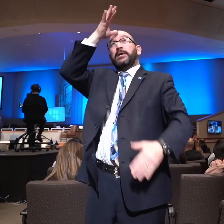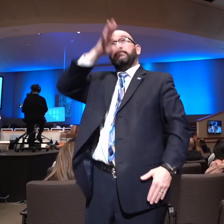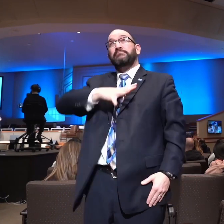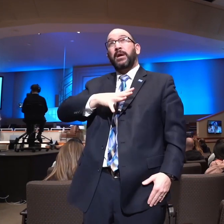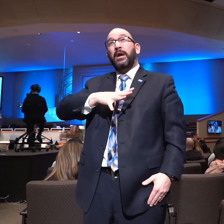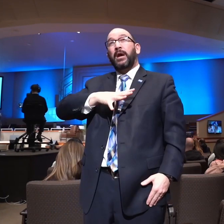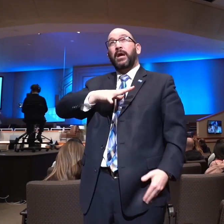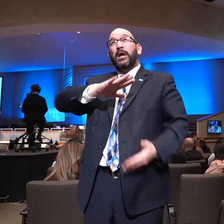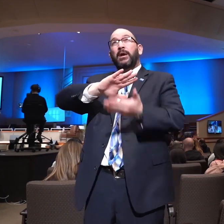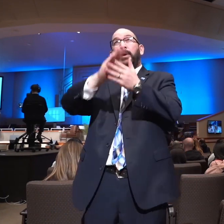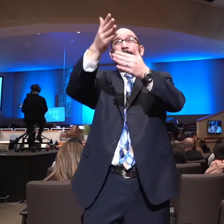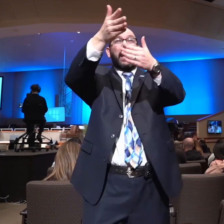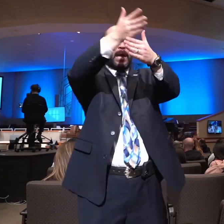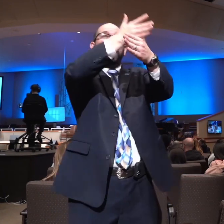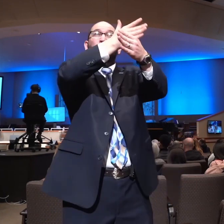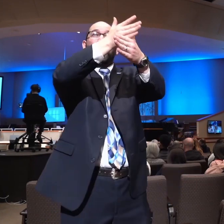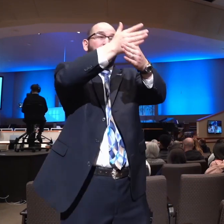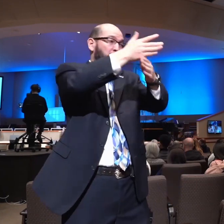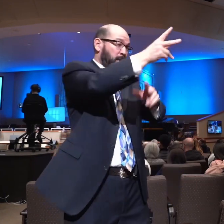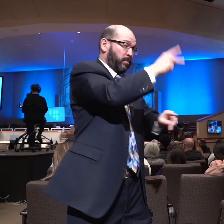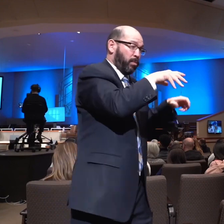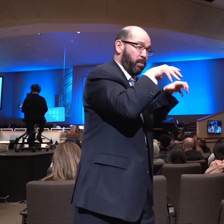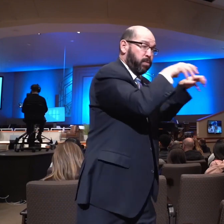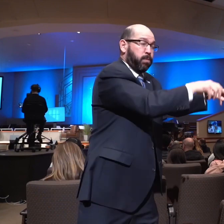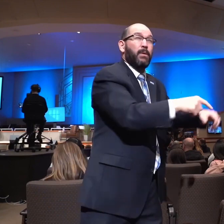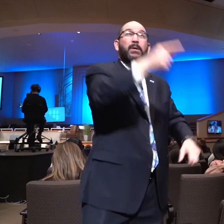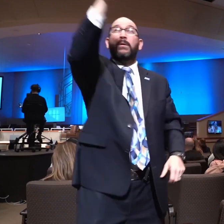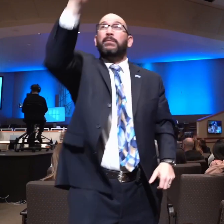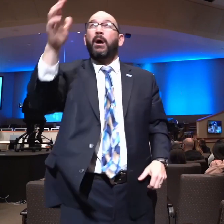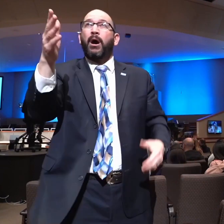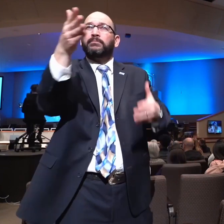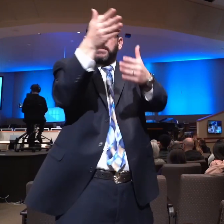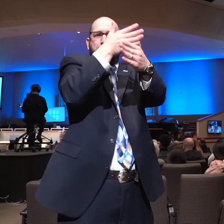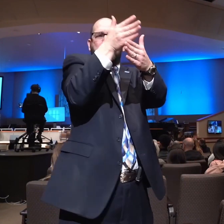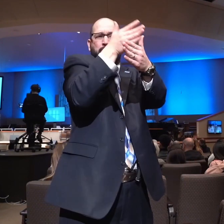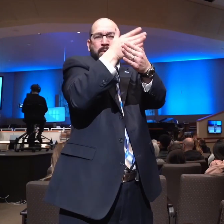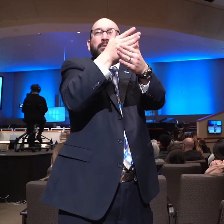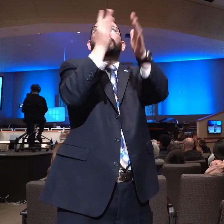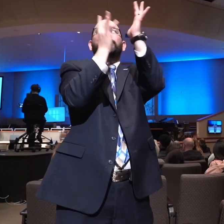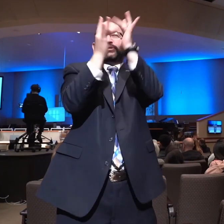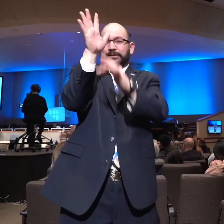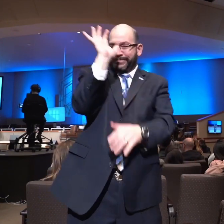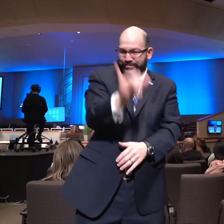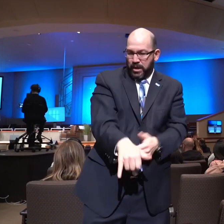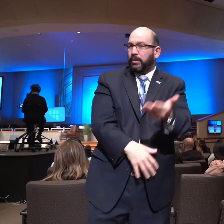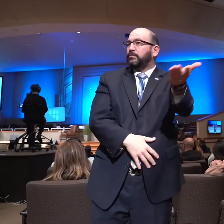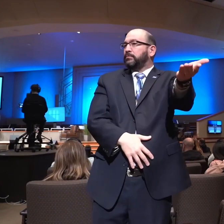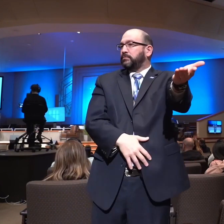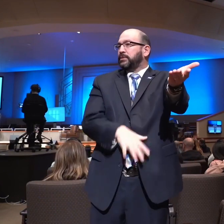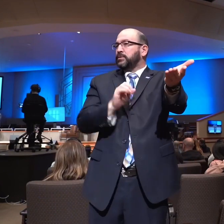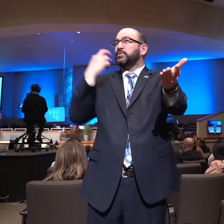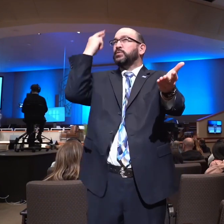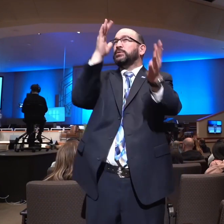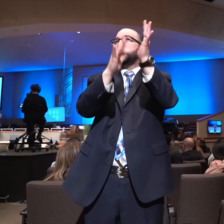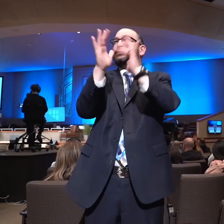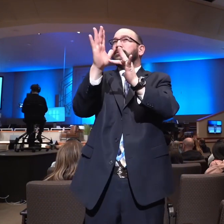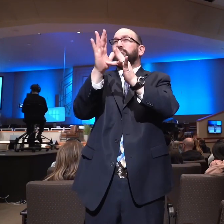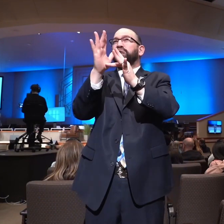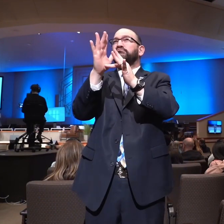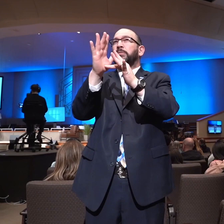mediator between God and men. This is why He came. This is why He was conceived of the Holy Ghost and born of the Virgin